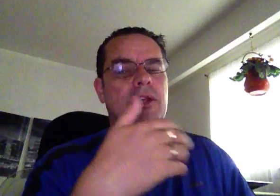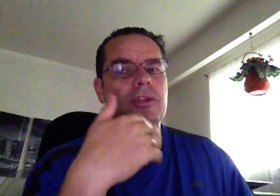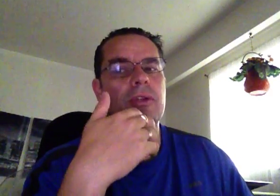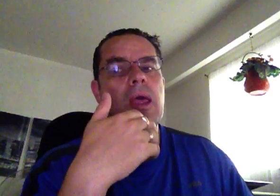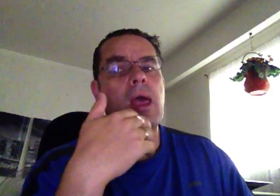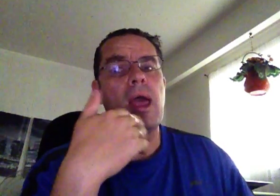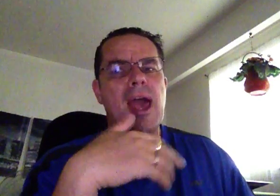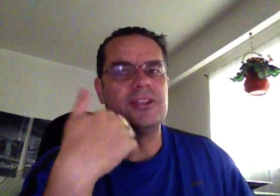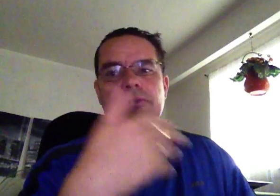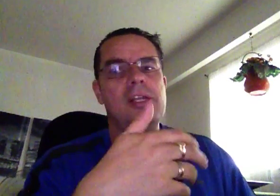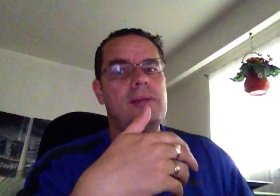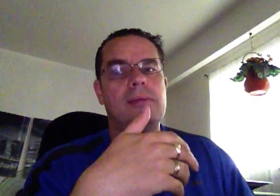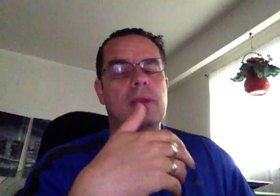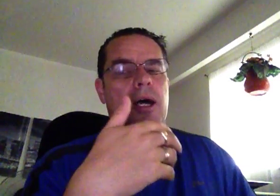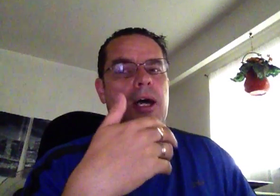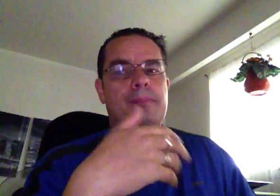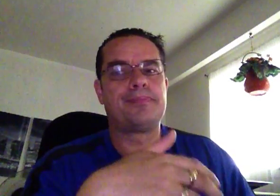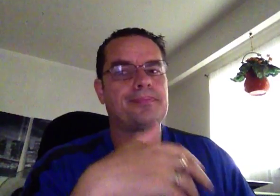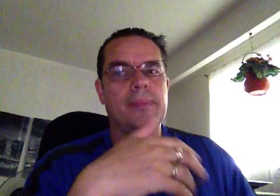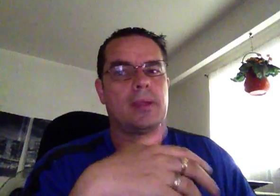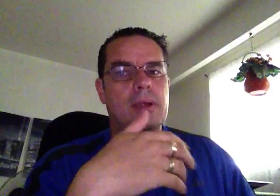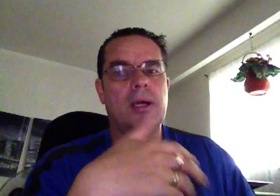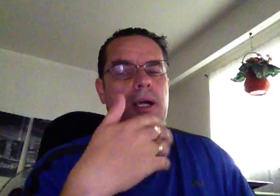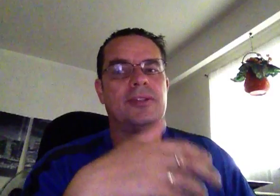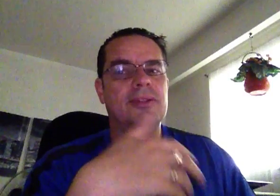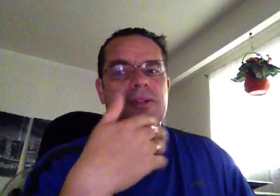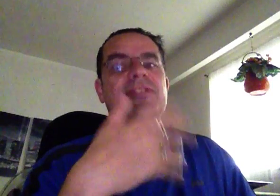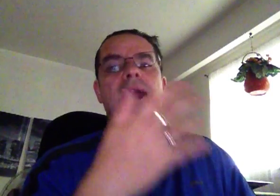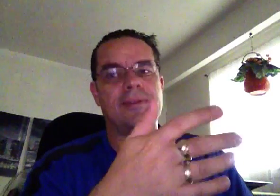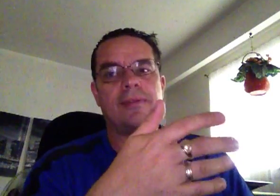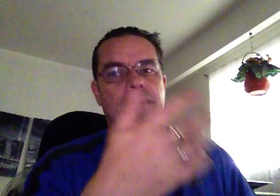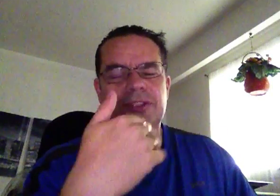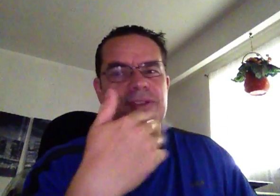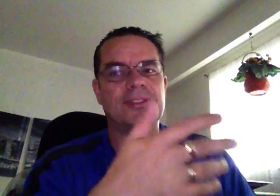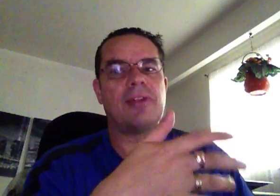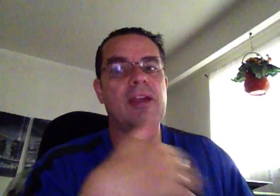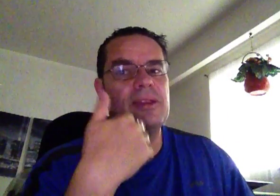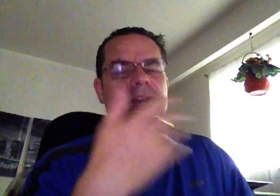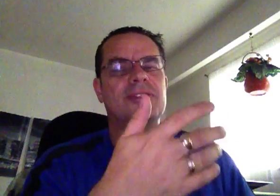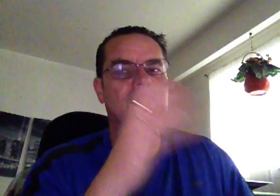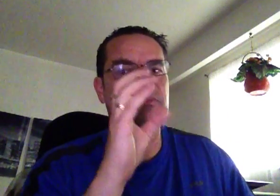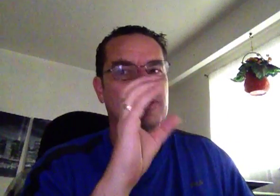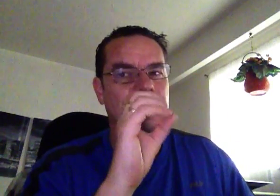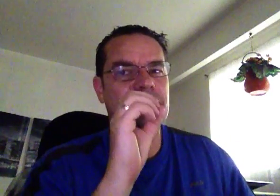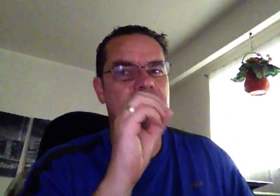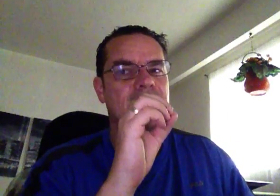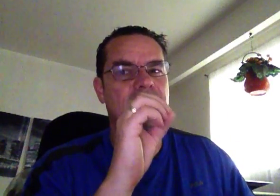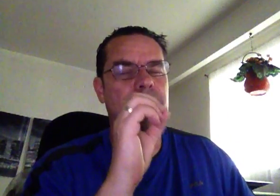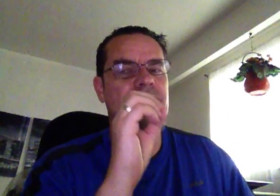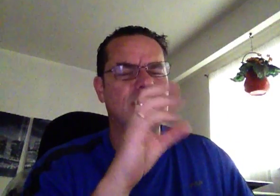and it's really scant. It's just, there's nothing, I mean, there are some little, tiny examples, but